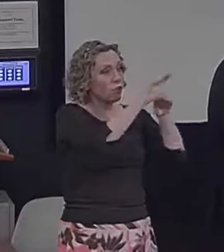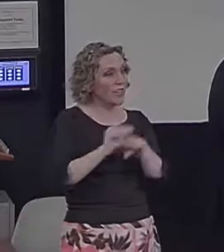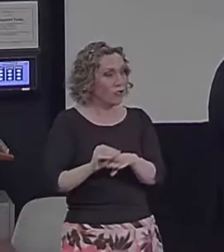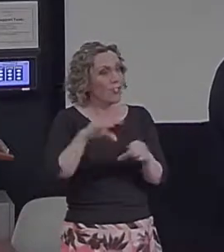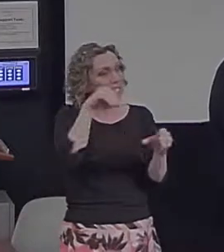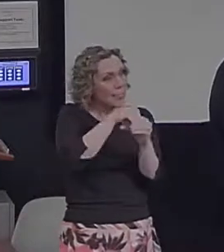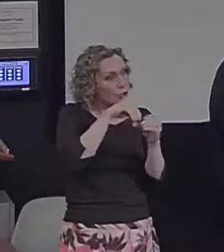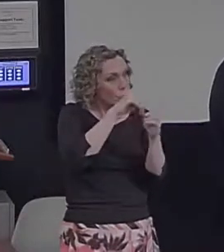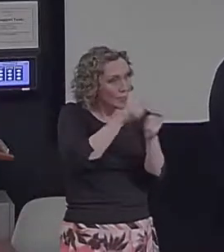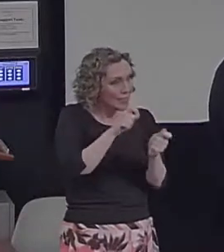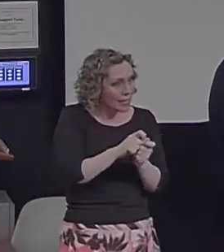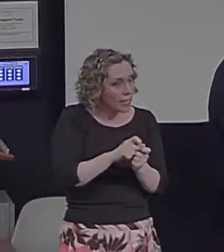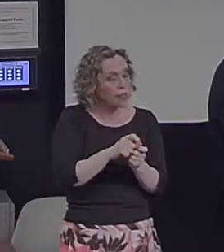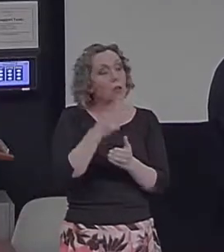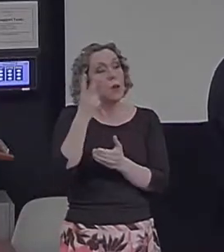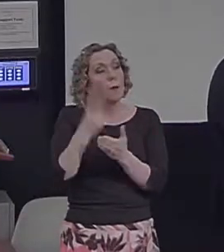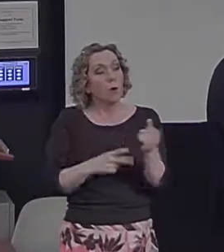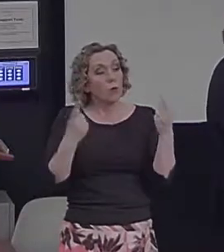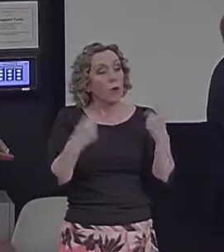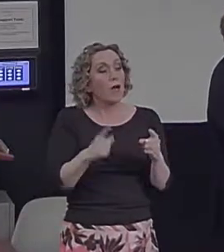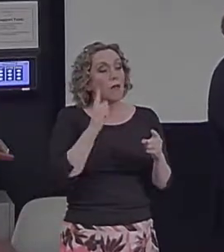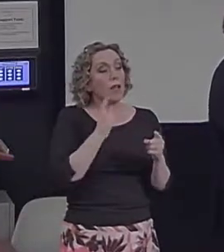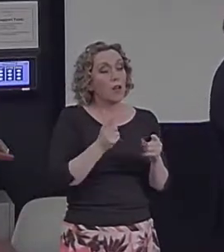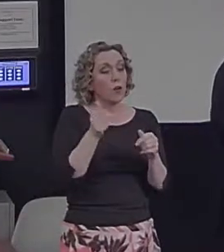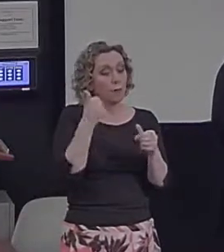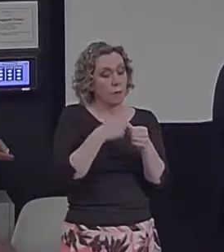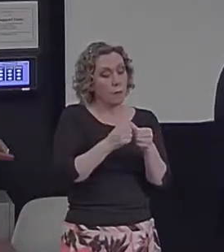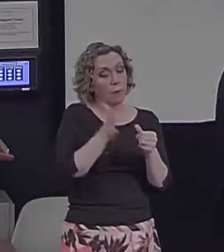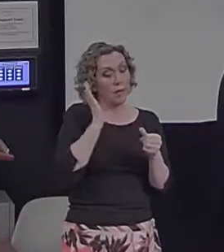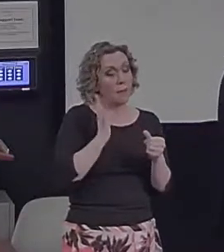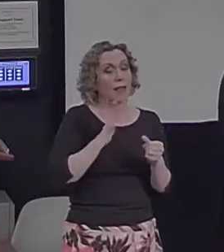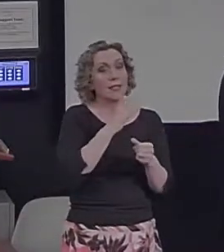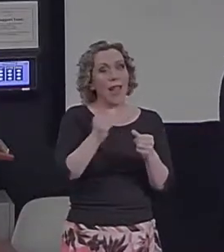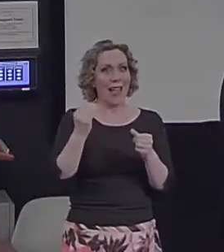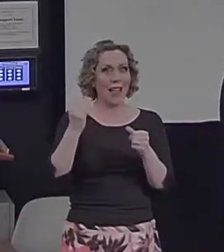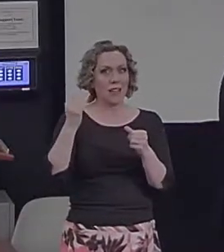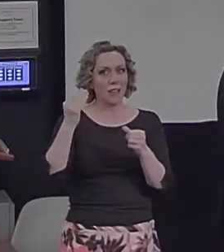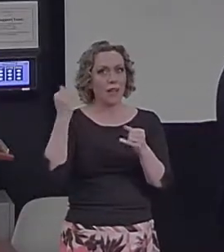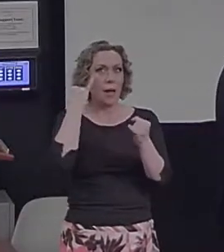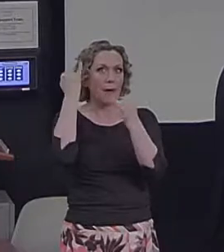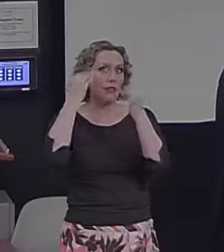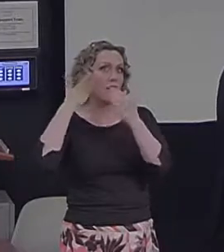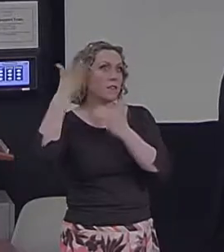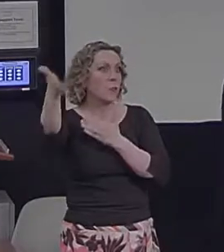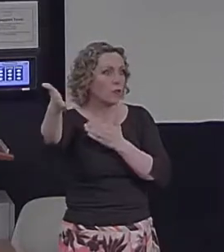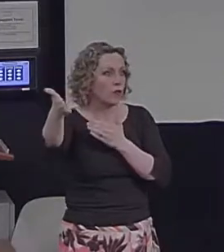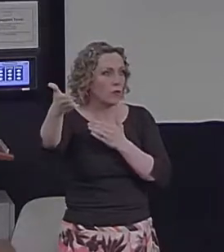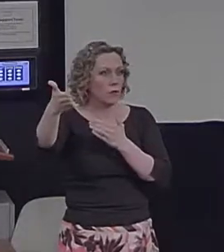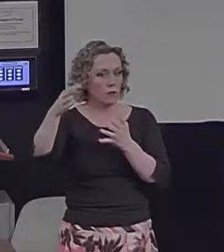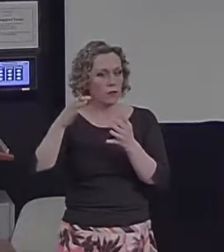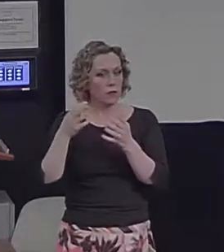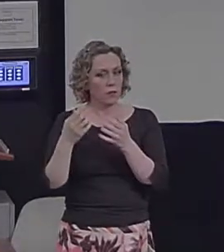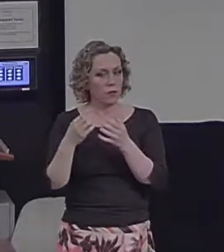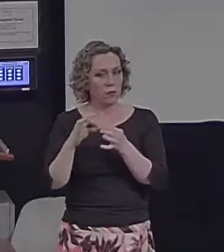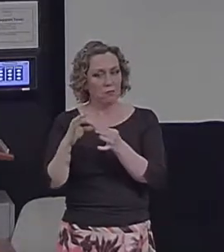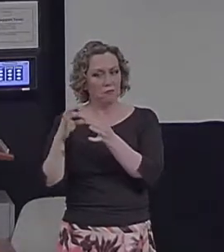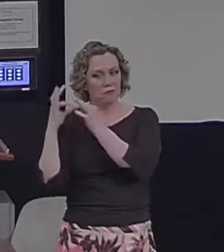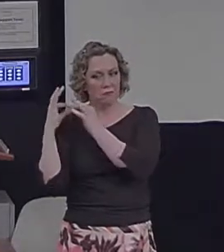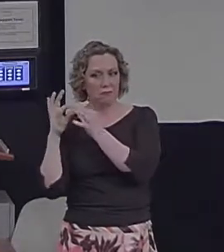when they're remembering a past experience and imagining a future experience. And it's just a similar magnitude of